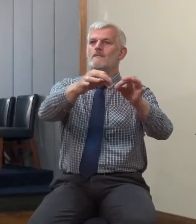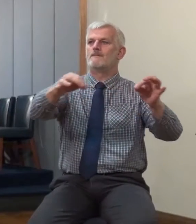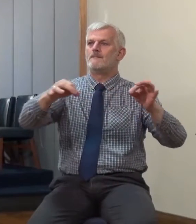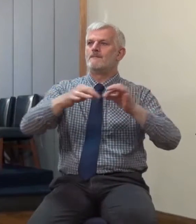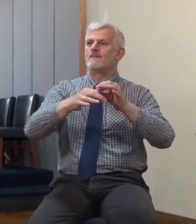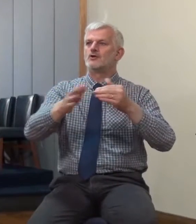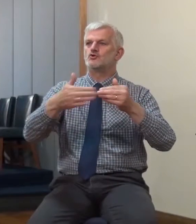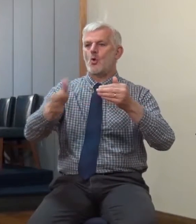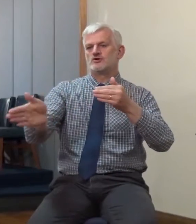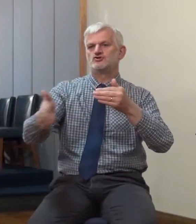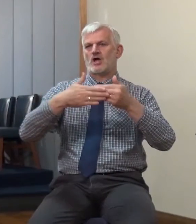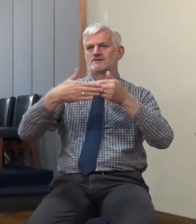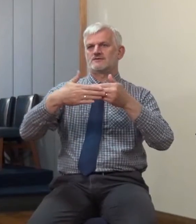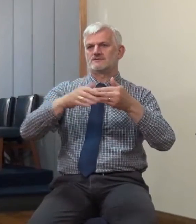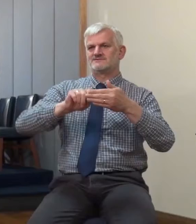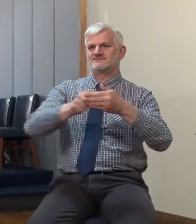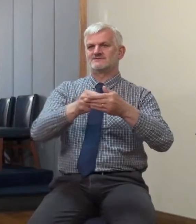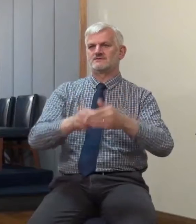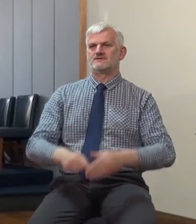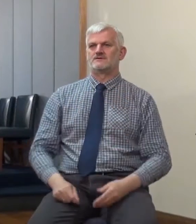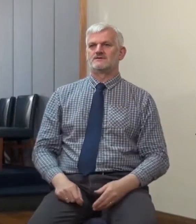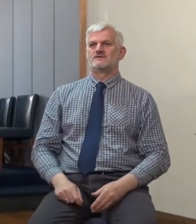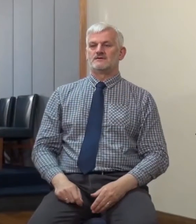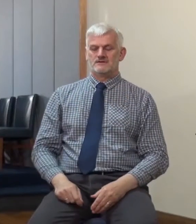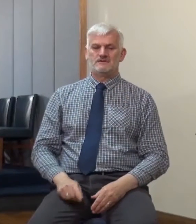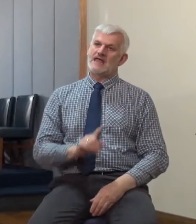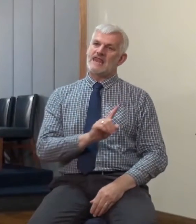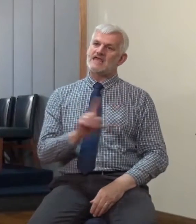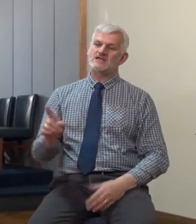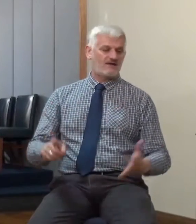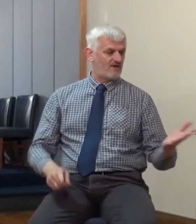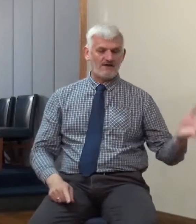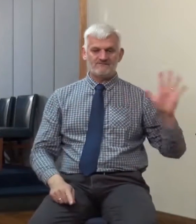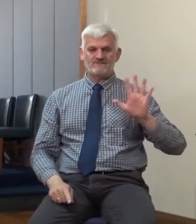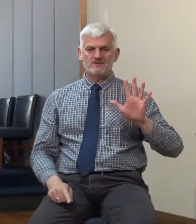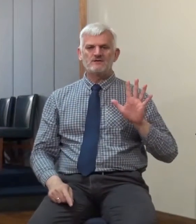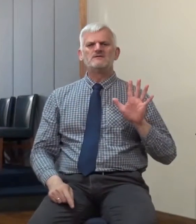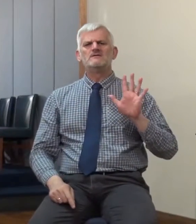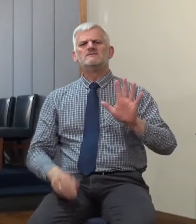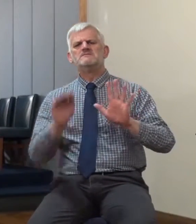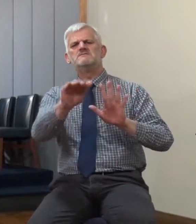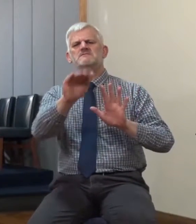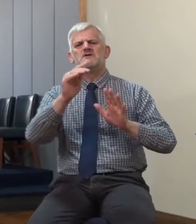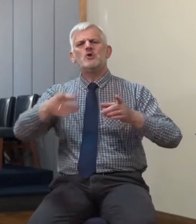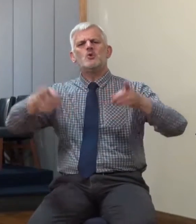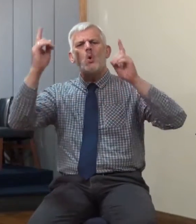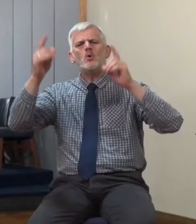But afterward came also the other virgins, saying, Lord, Lord, open to us.